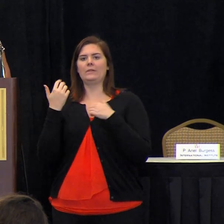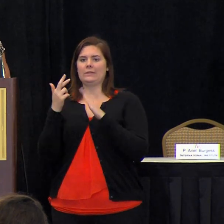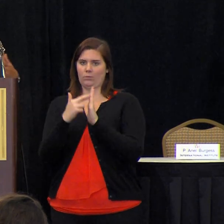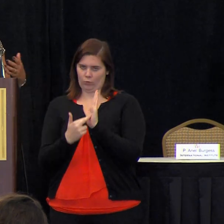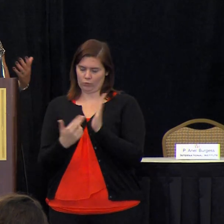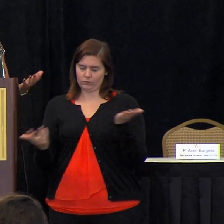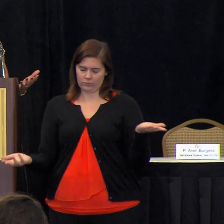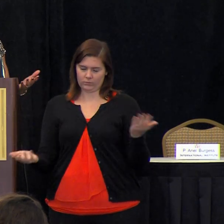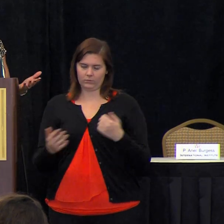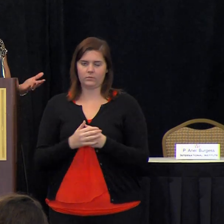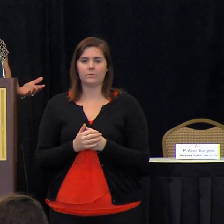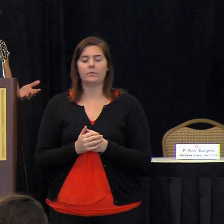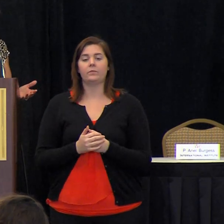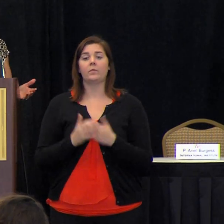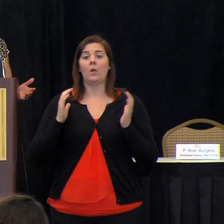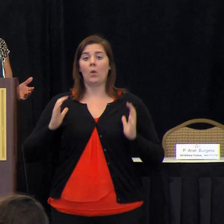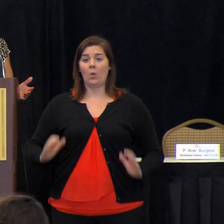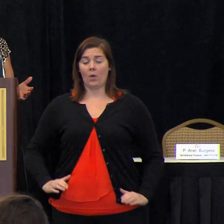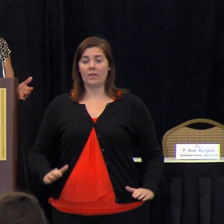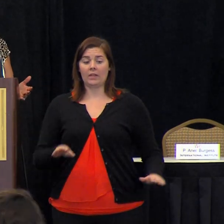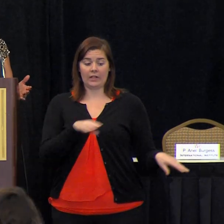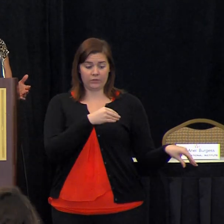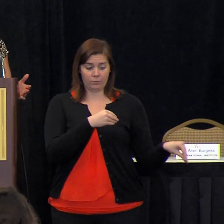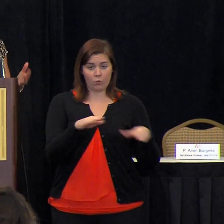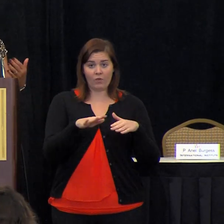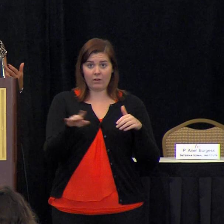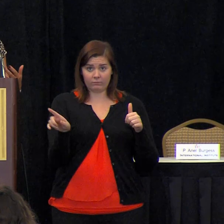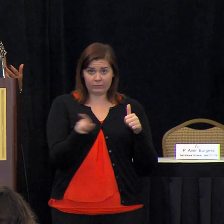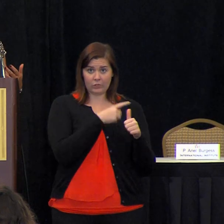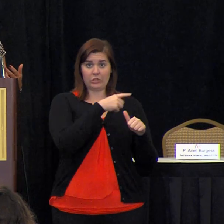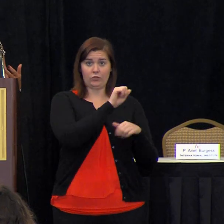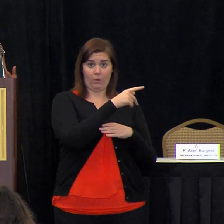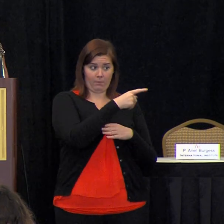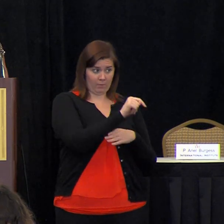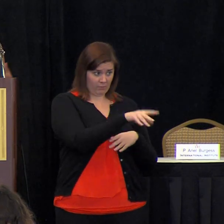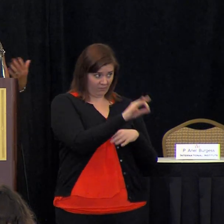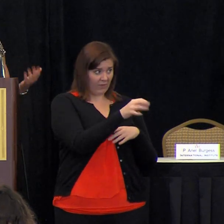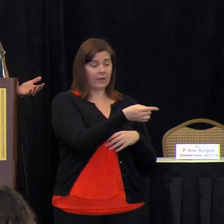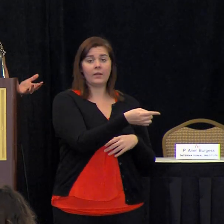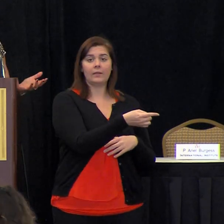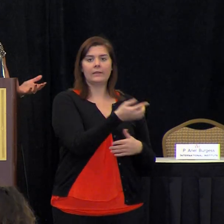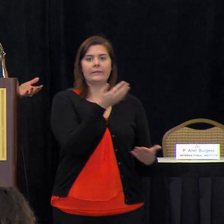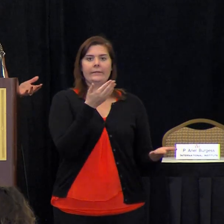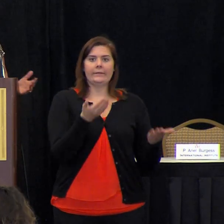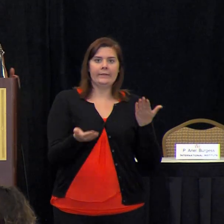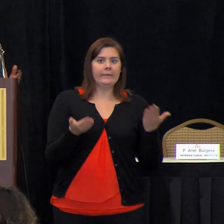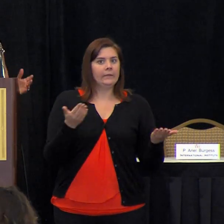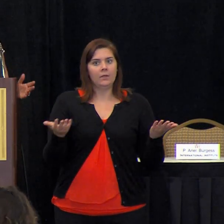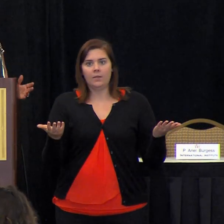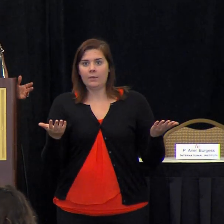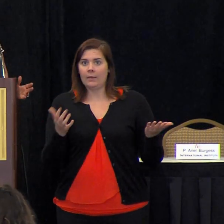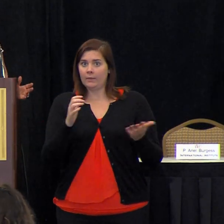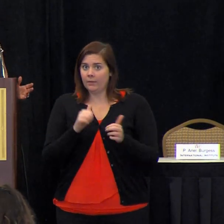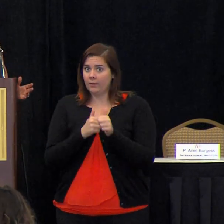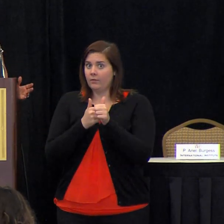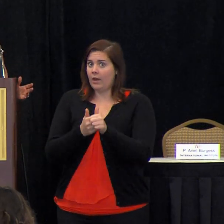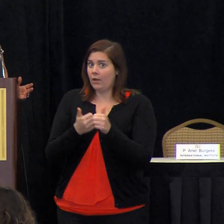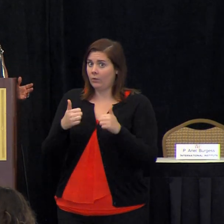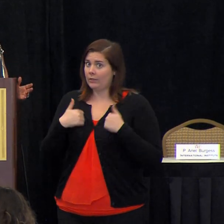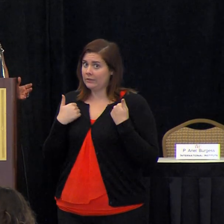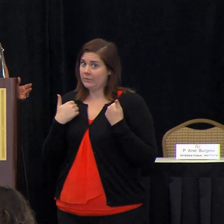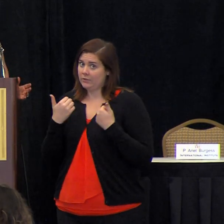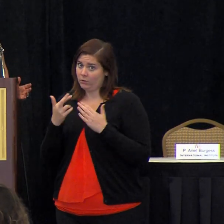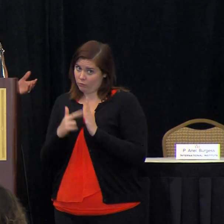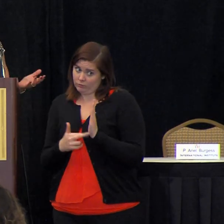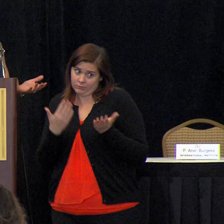once clients move out of their initial apartment that we found for them they may or may not abide by the occupancy